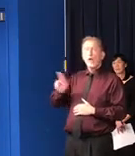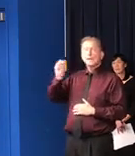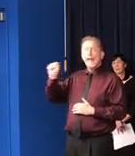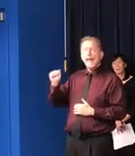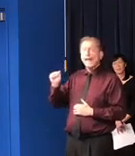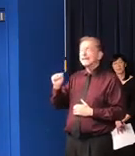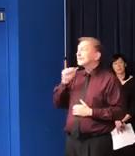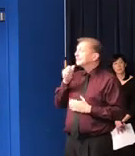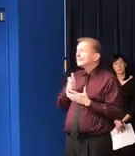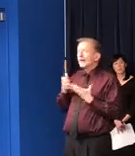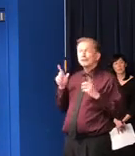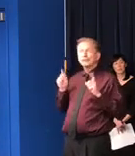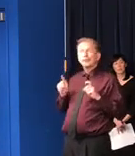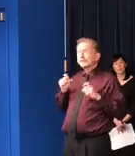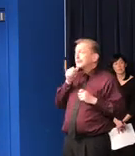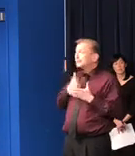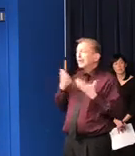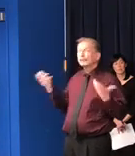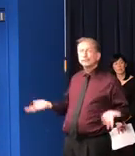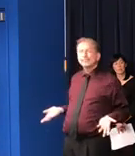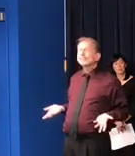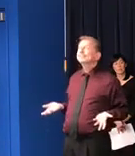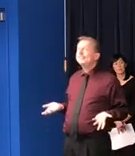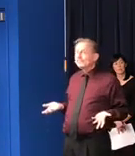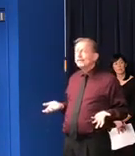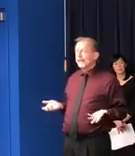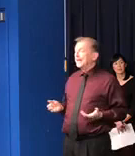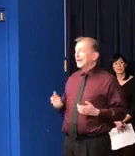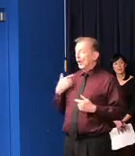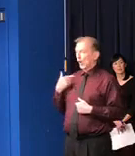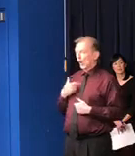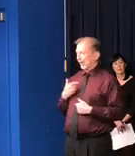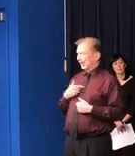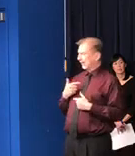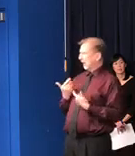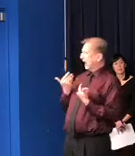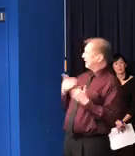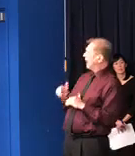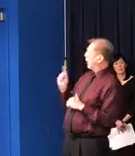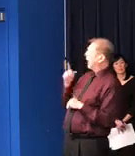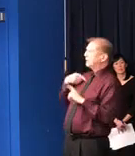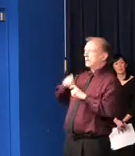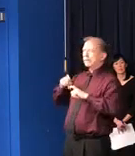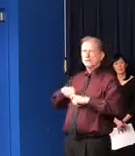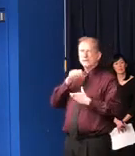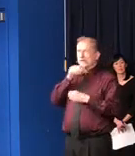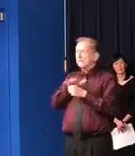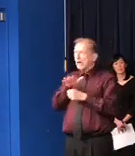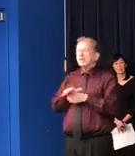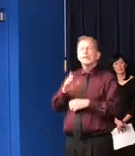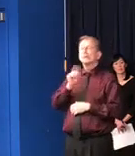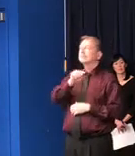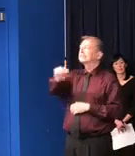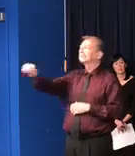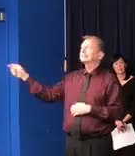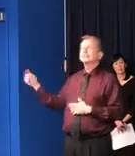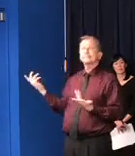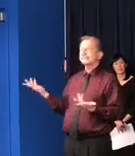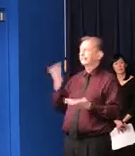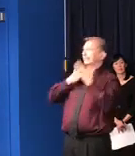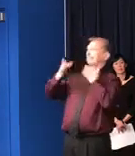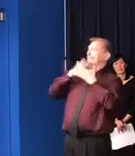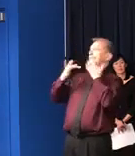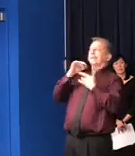that what we've experienced is very similar to what many other states have experienced in terms of what's available for testing.